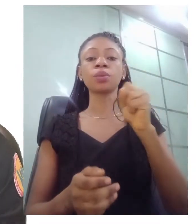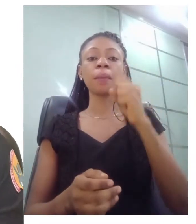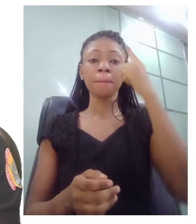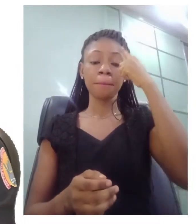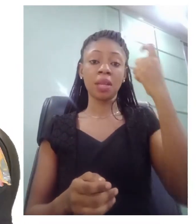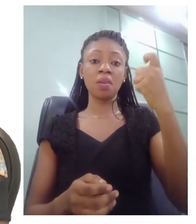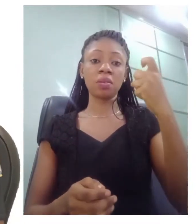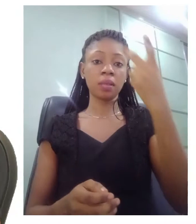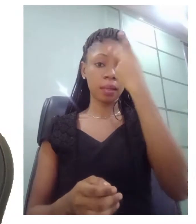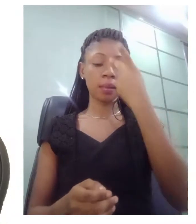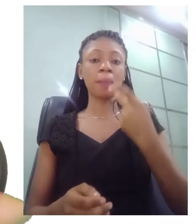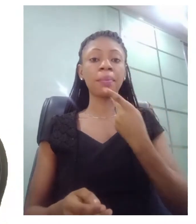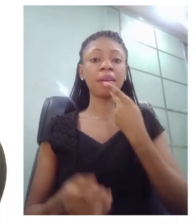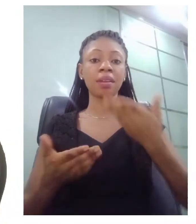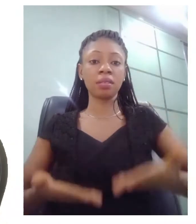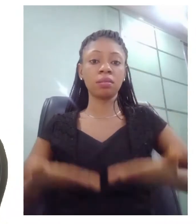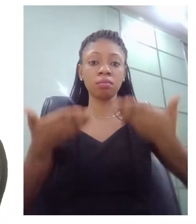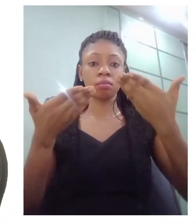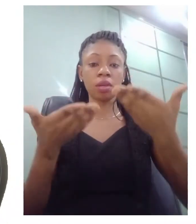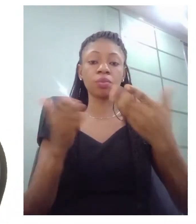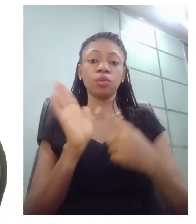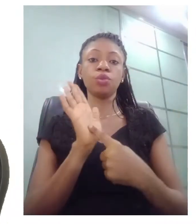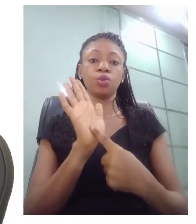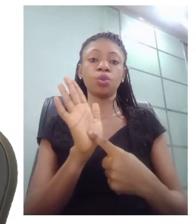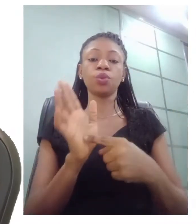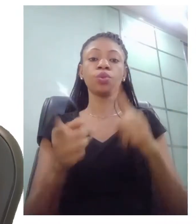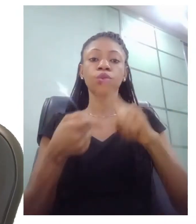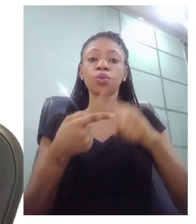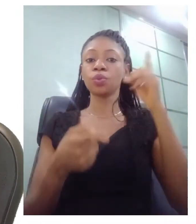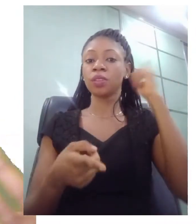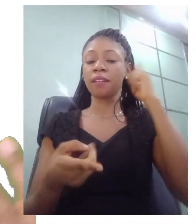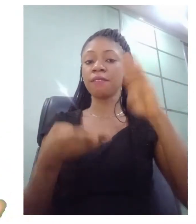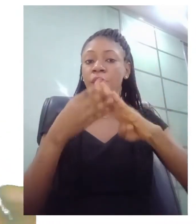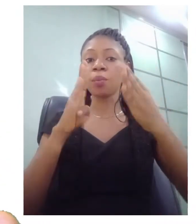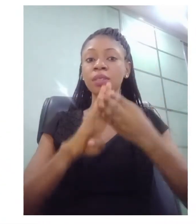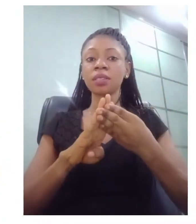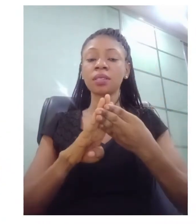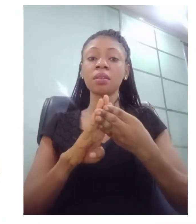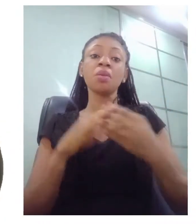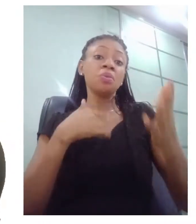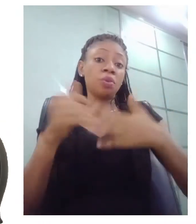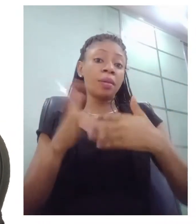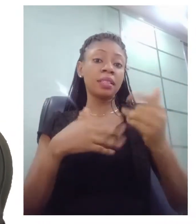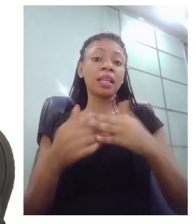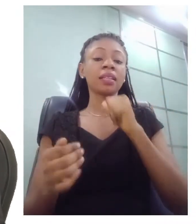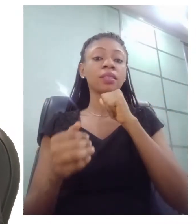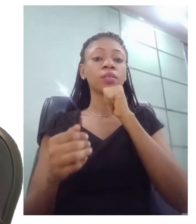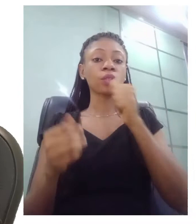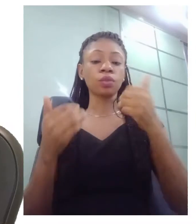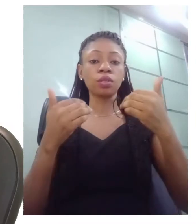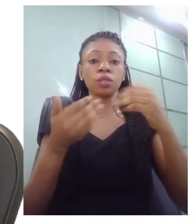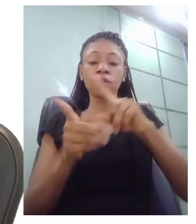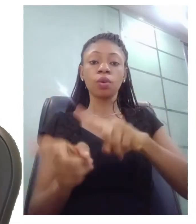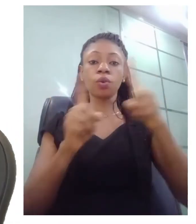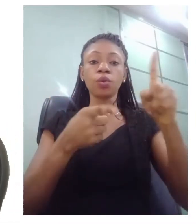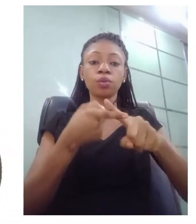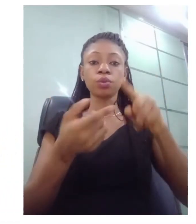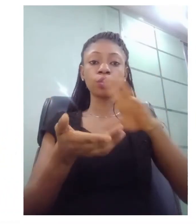which of course is not because she was introduced into the deaf community, that is an omission that we do not know the details